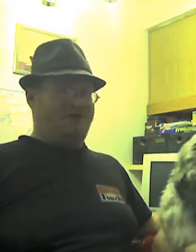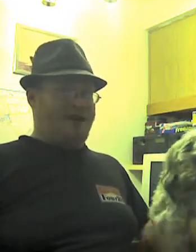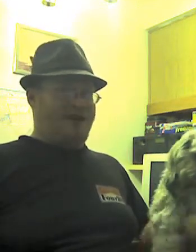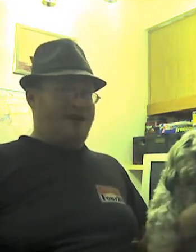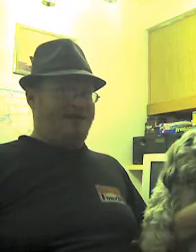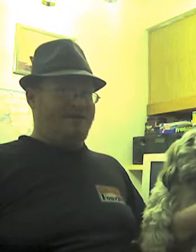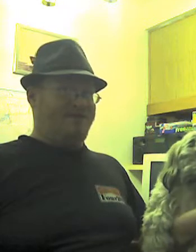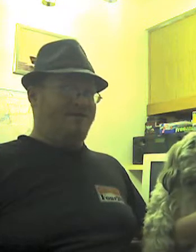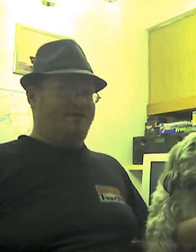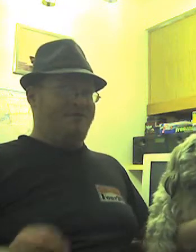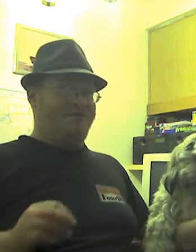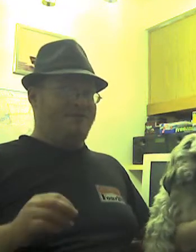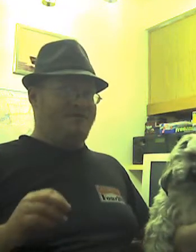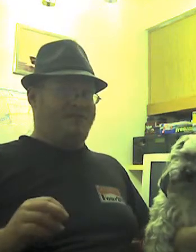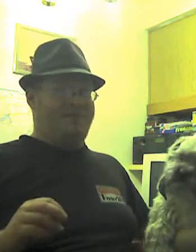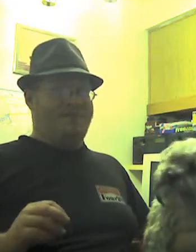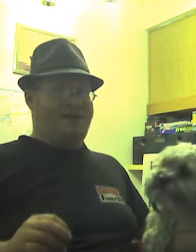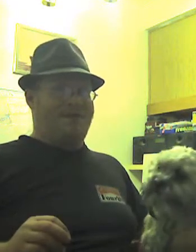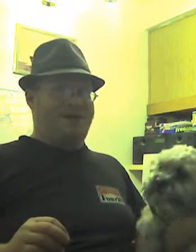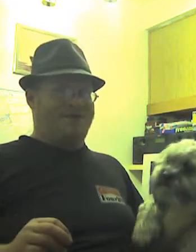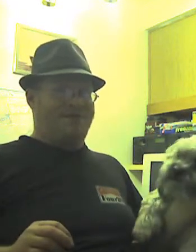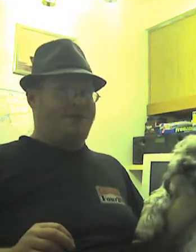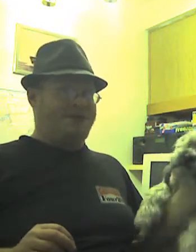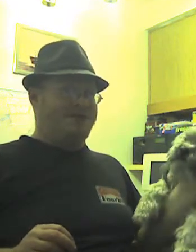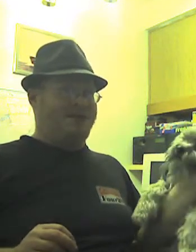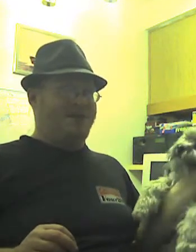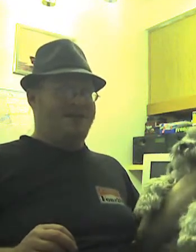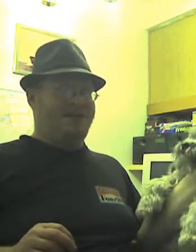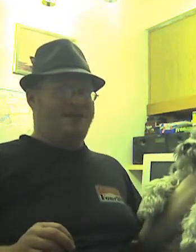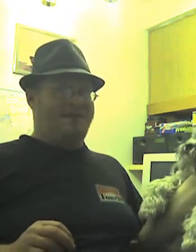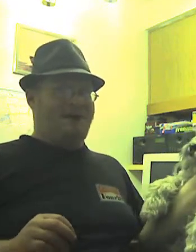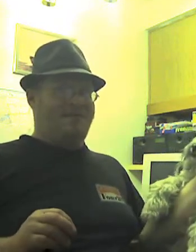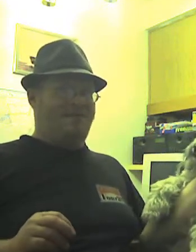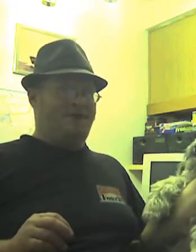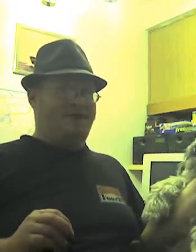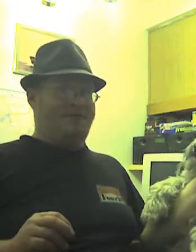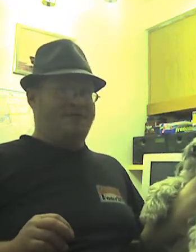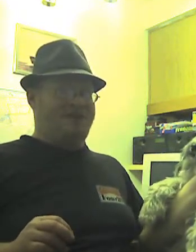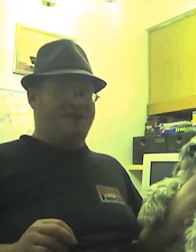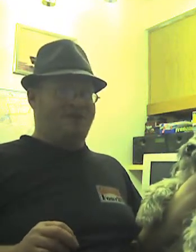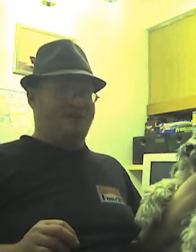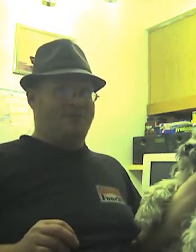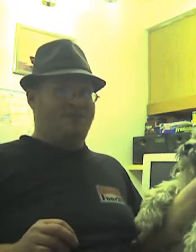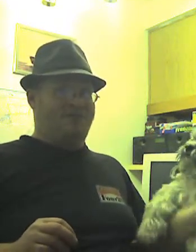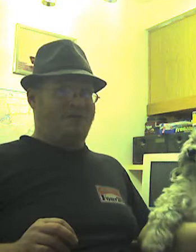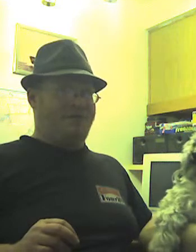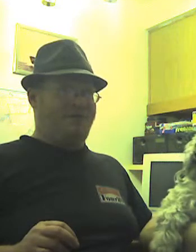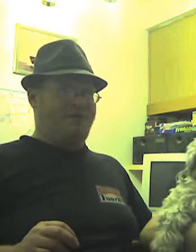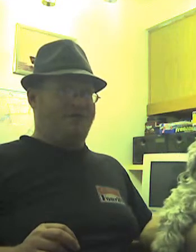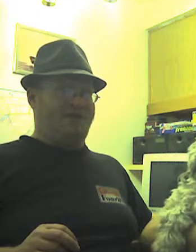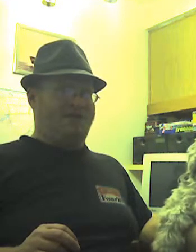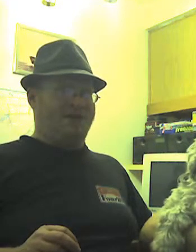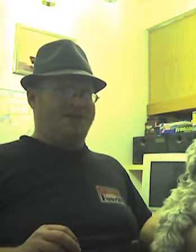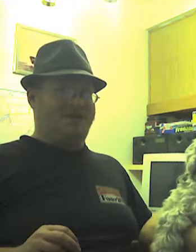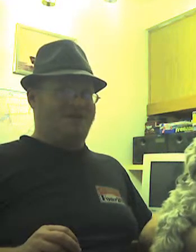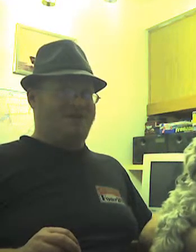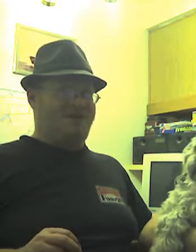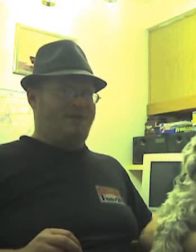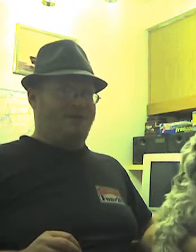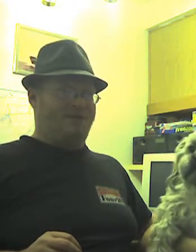try to stomach my way through watching it, but I'm afraid they've changed the rules for the Pro Bowl so much that it's no longer